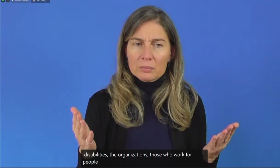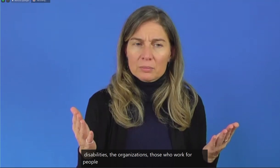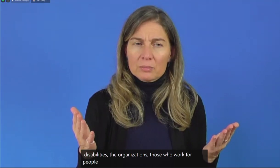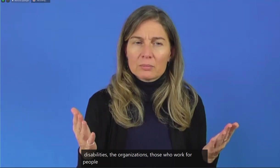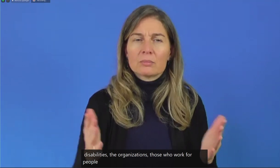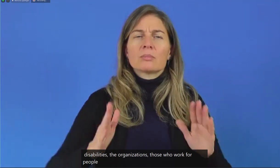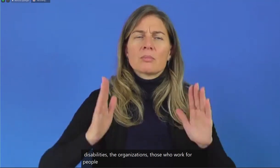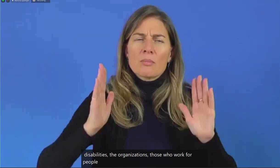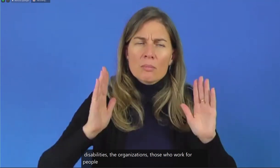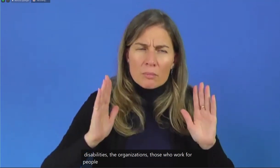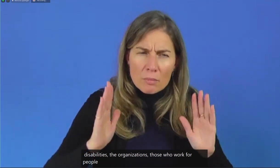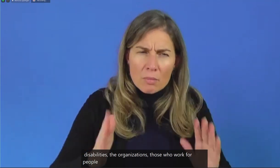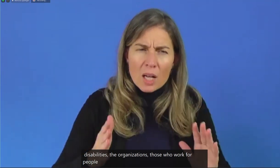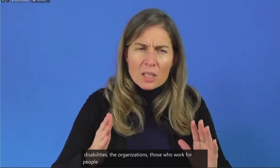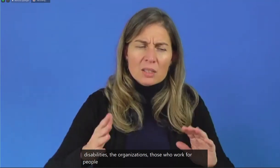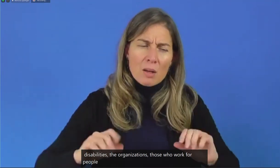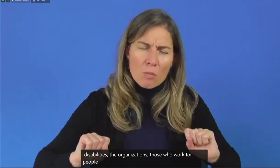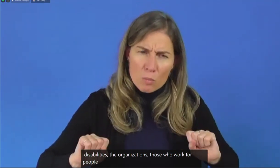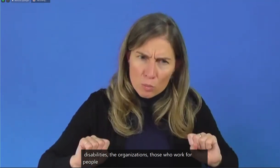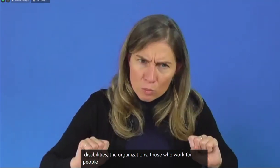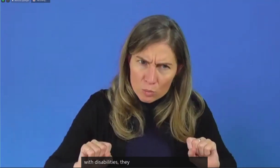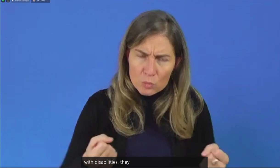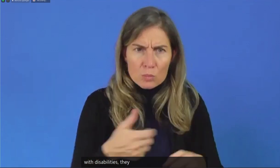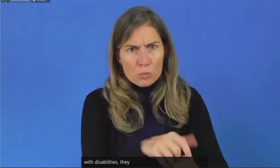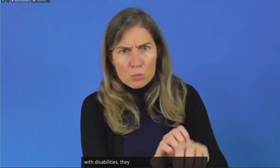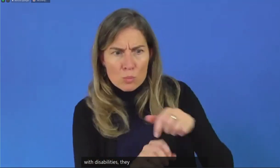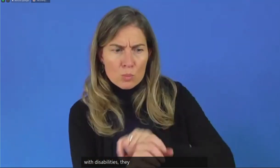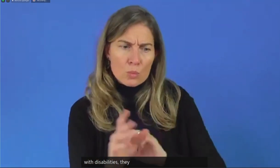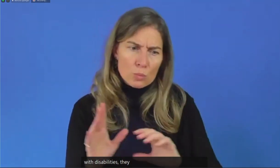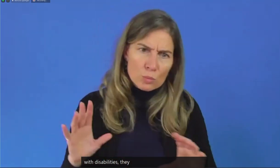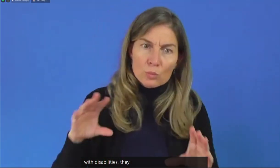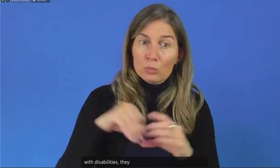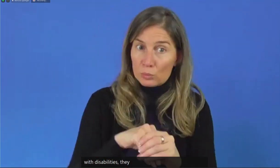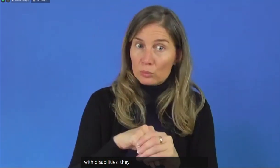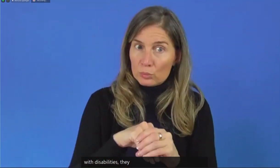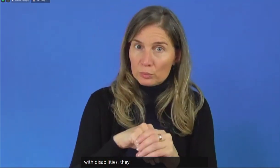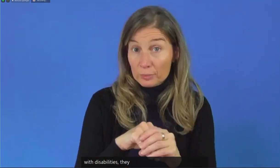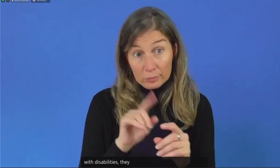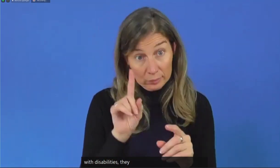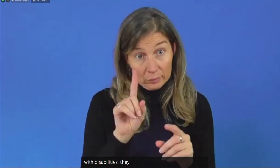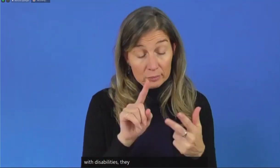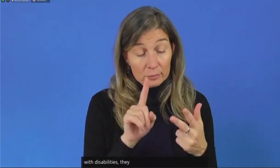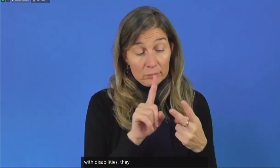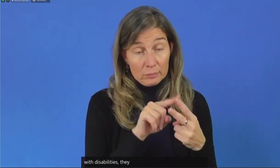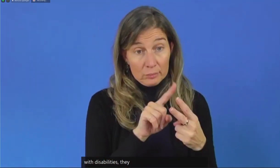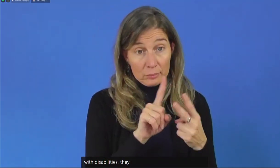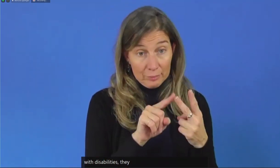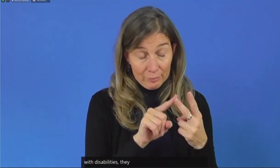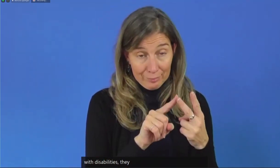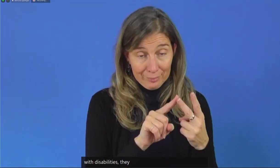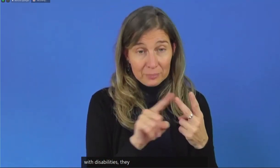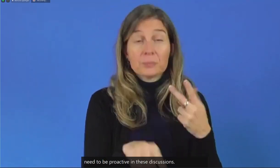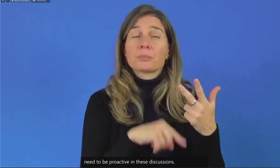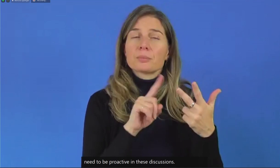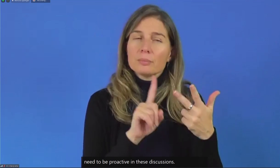in becoming a part of these discussions. My last point relates to Ganela's